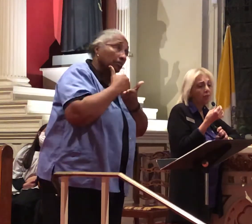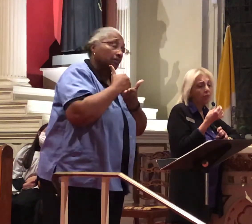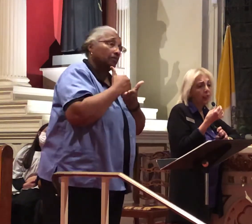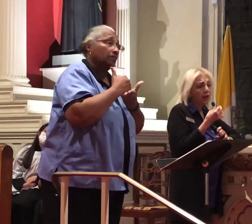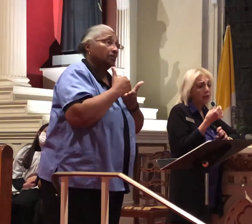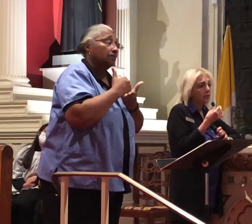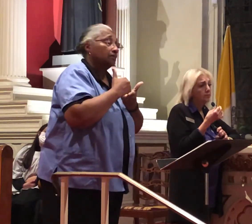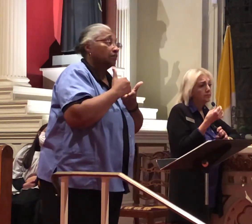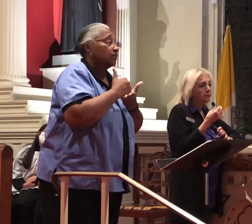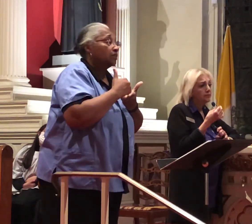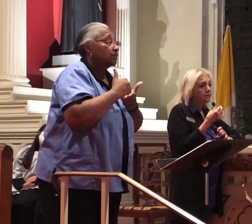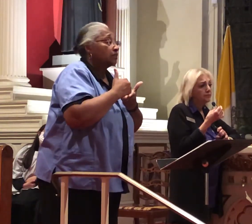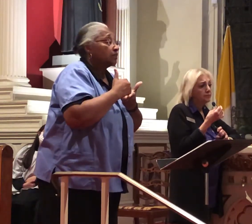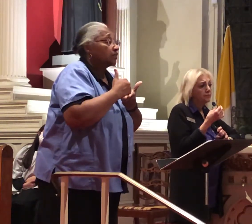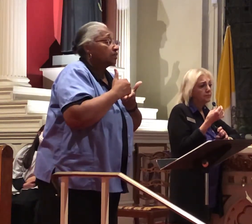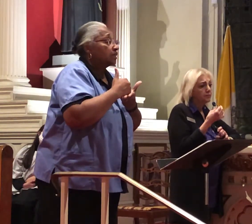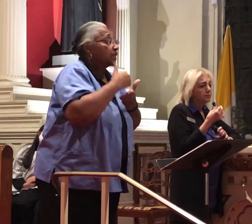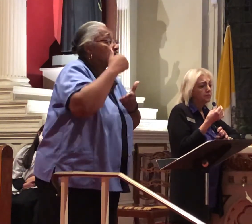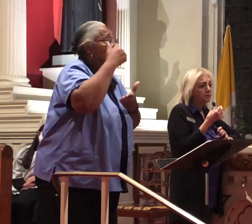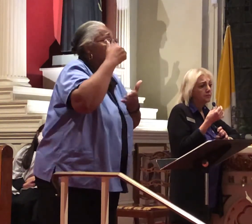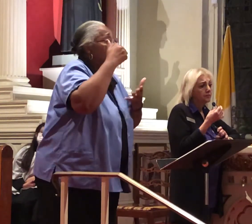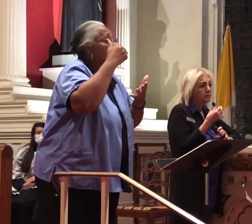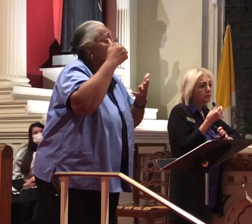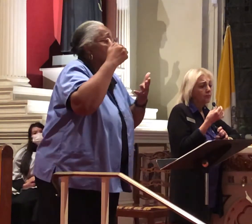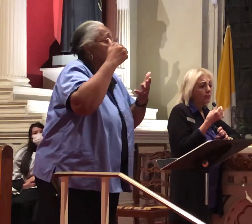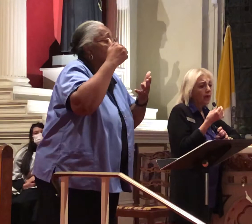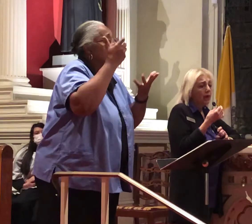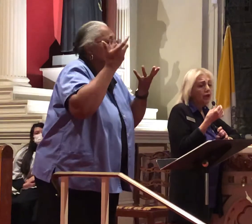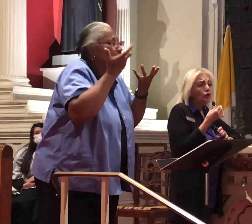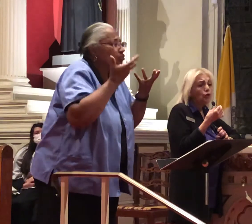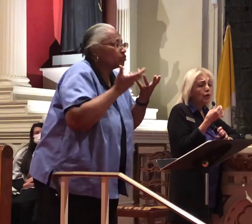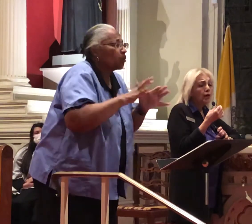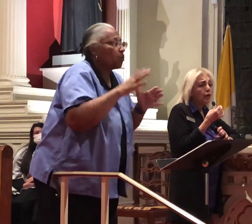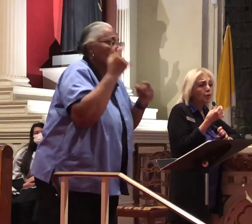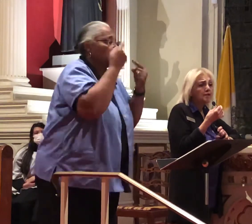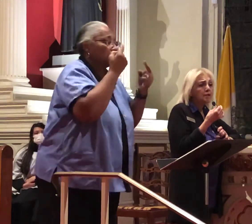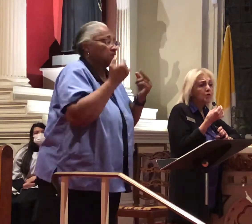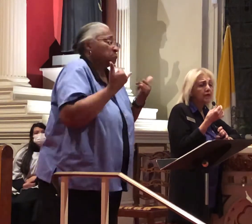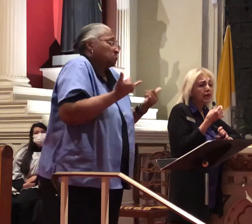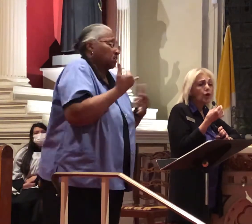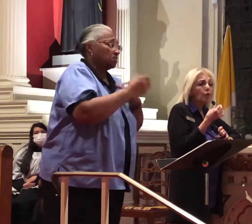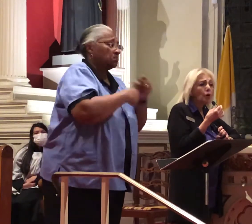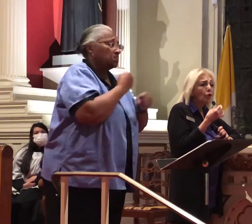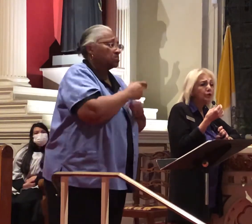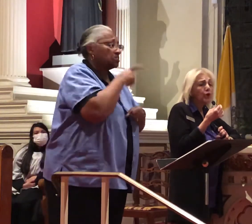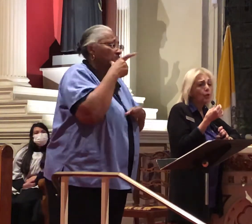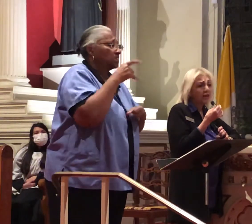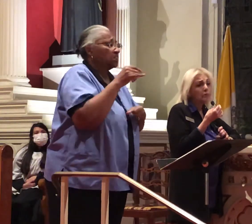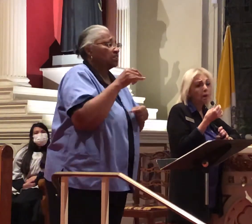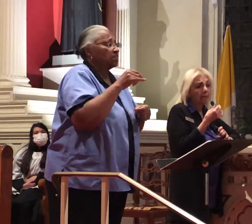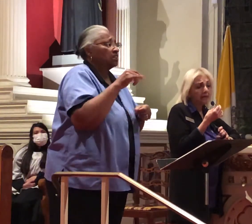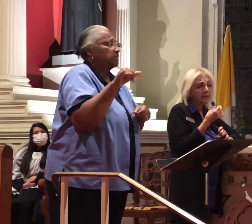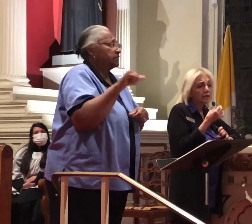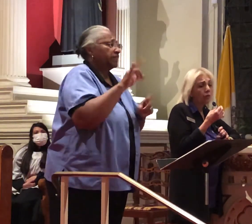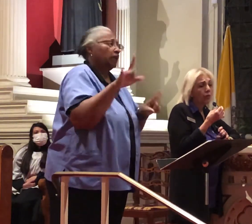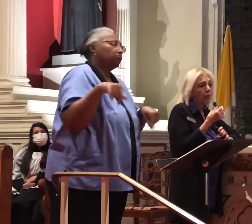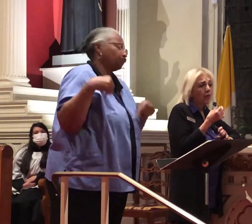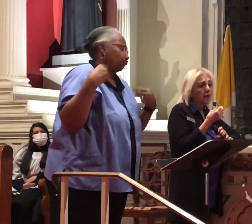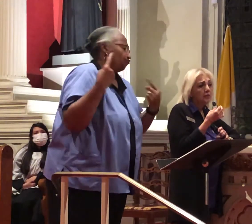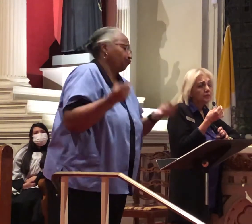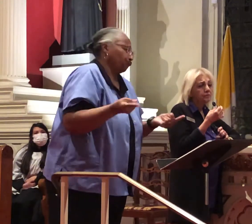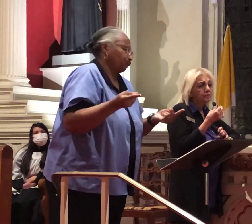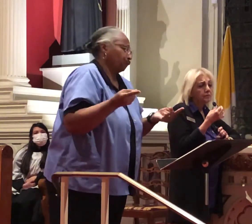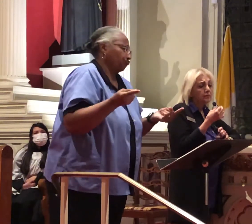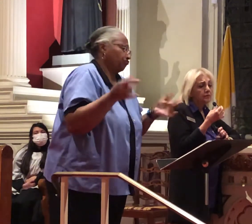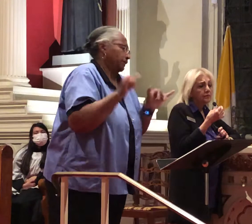that we may not think of it as any other Lent that we may think of it as any Lent actually